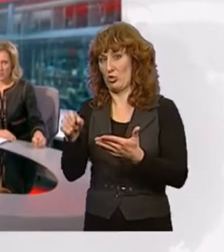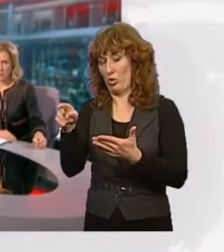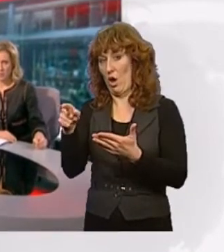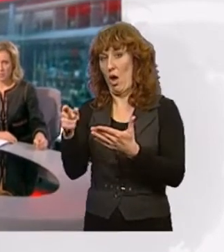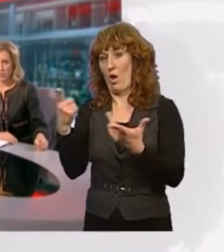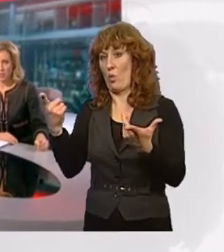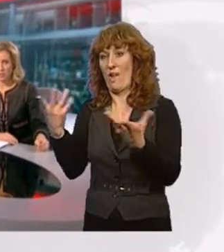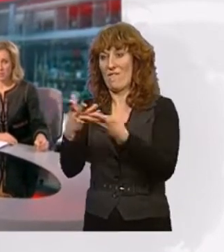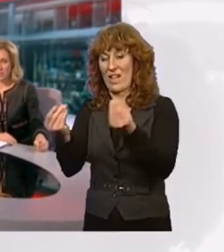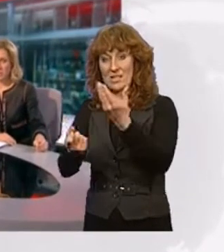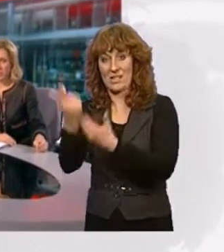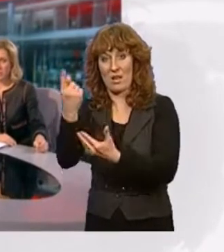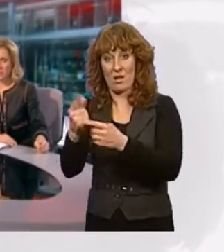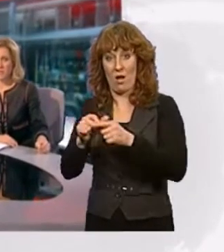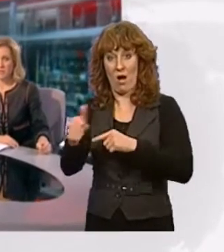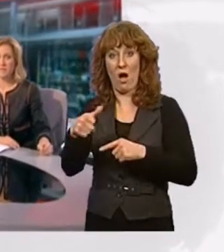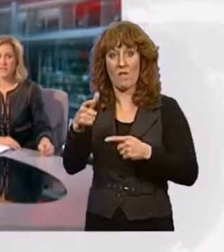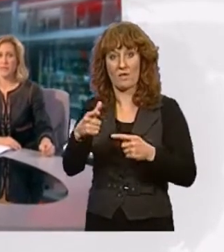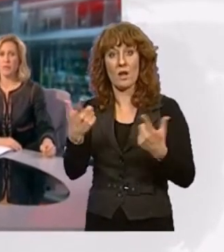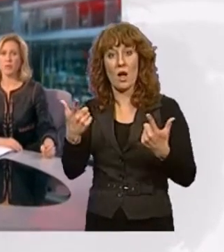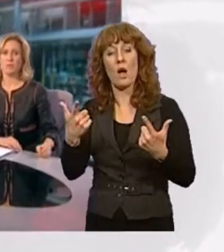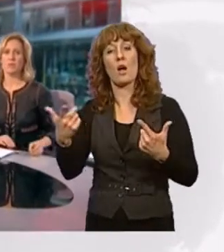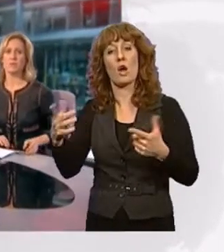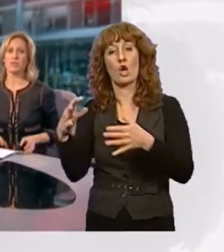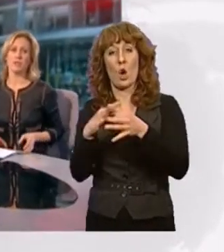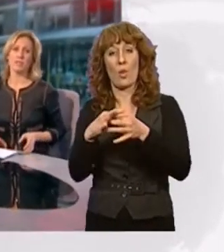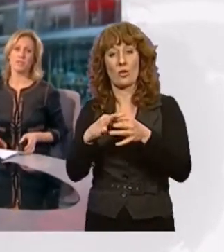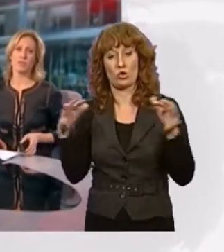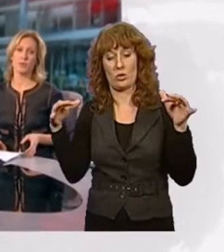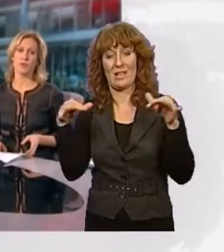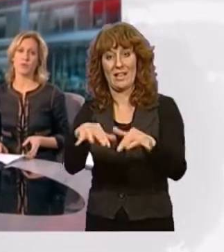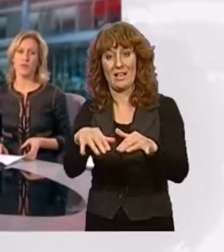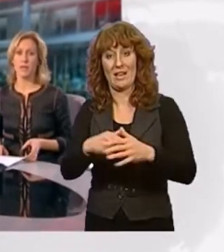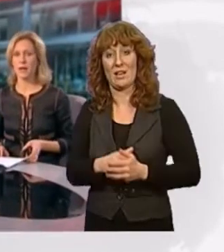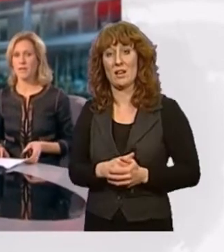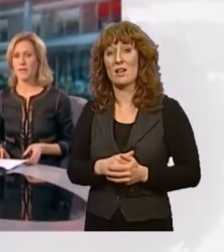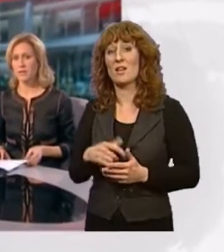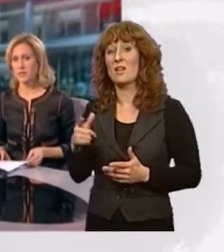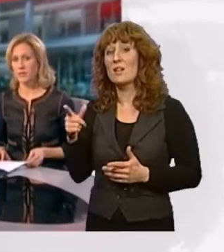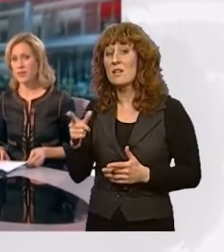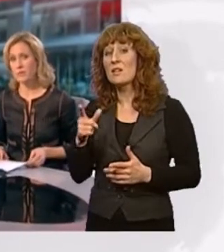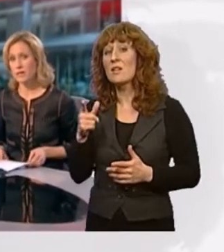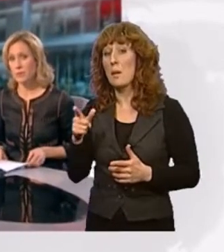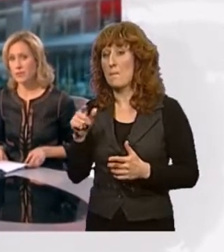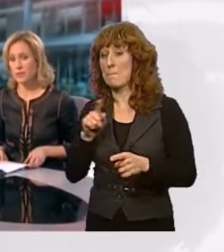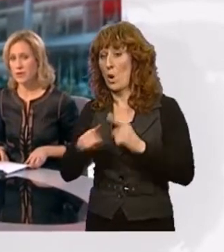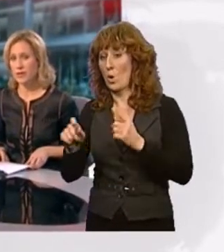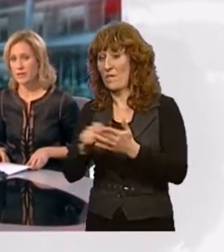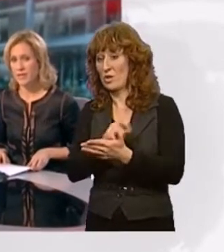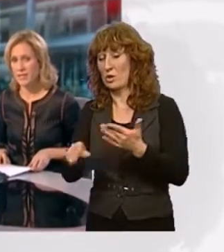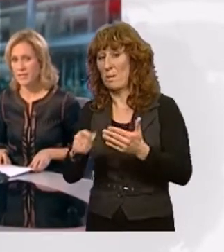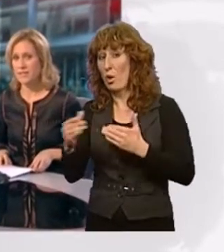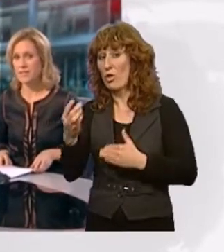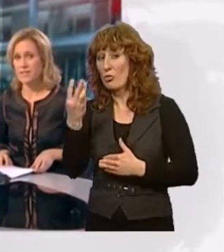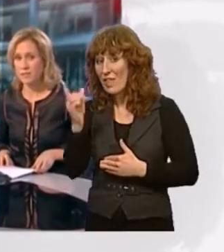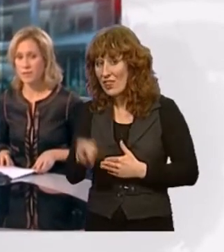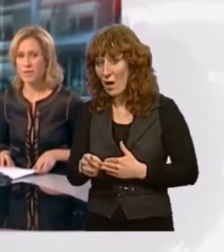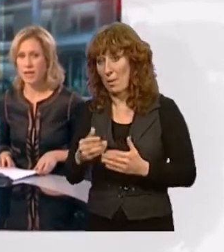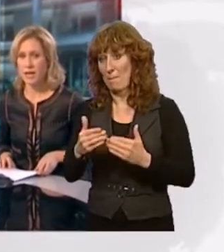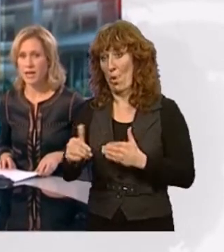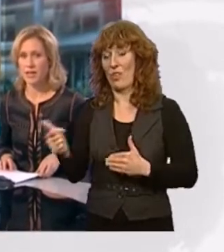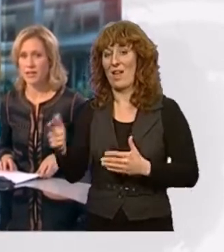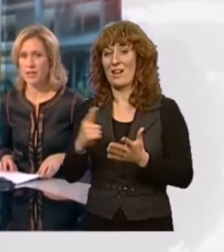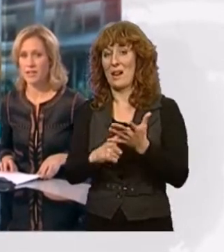Debbie Abrahams won the marginal seat of Oldham East and Saddleworth with a majority of more than three and a half thousand over the Liberal Democrats. That's